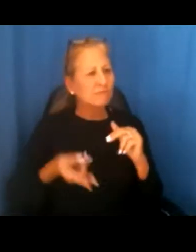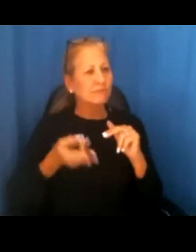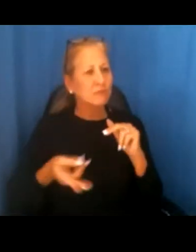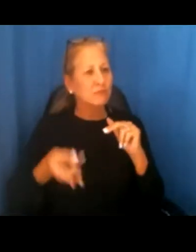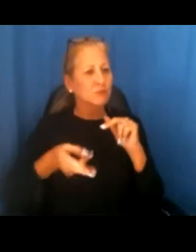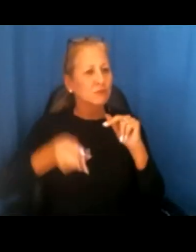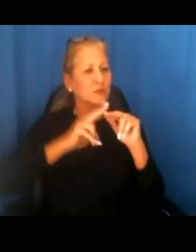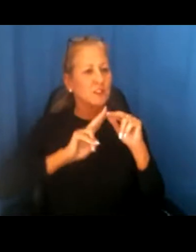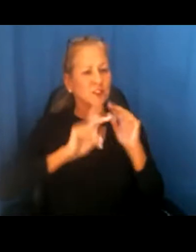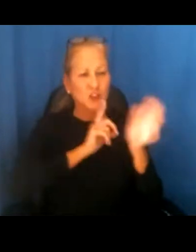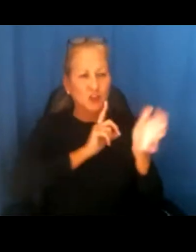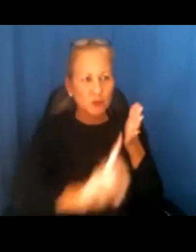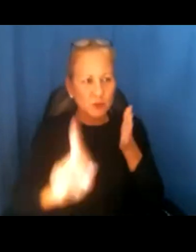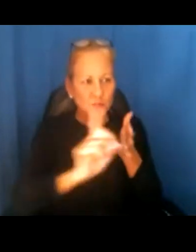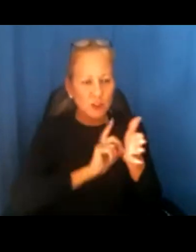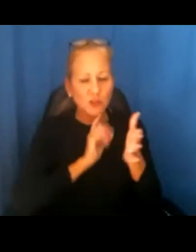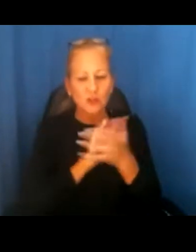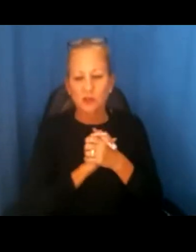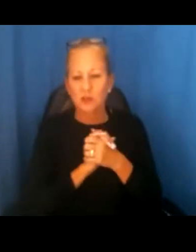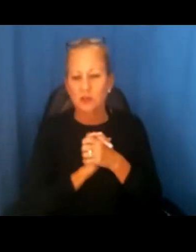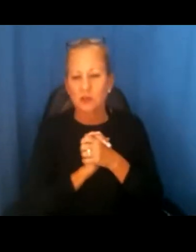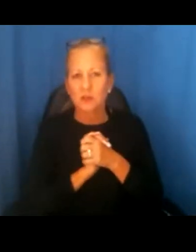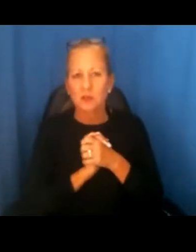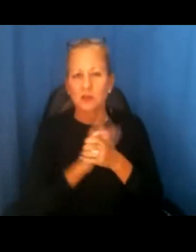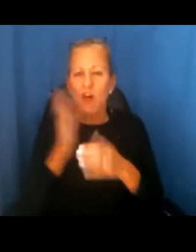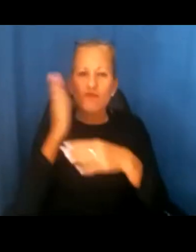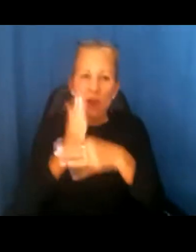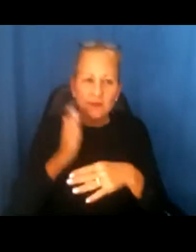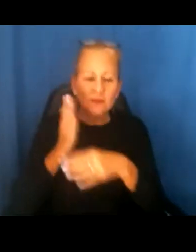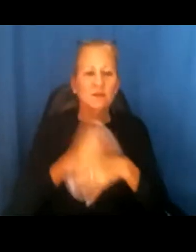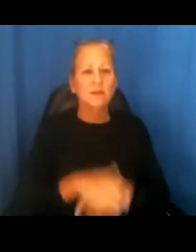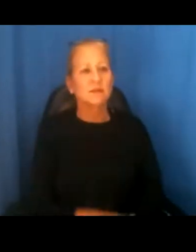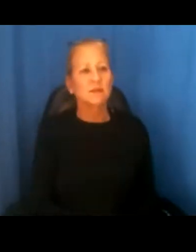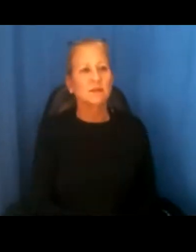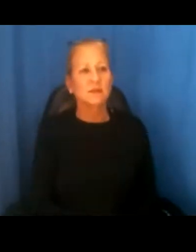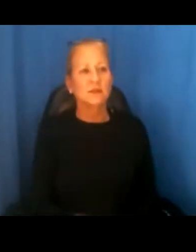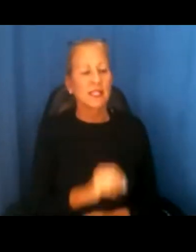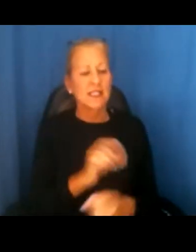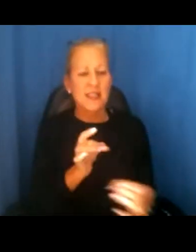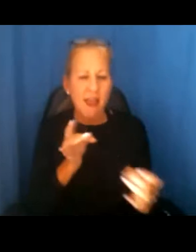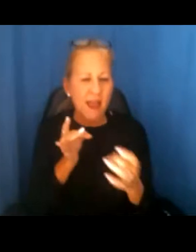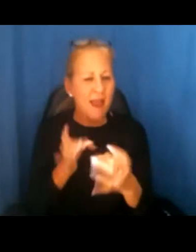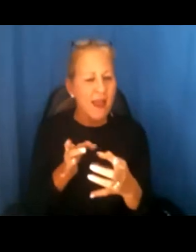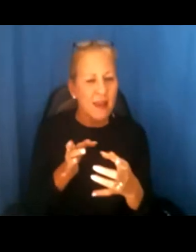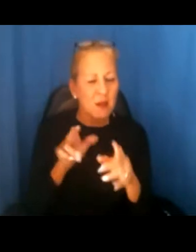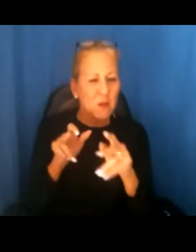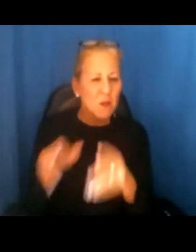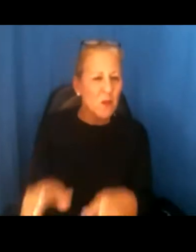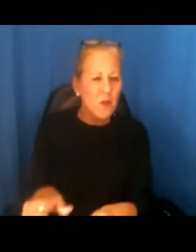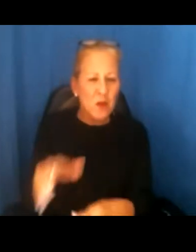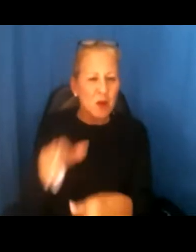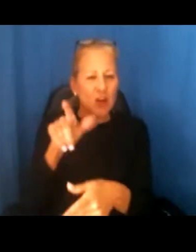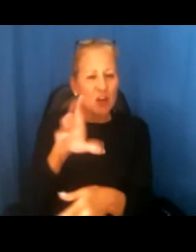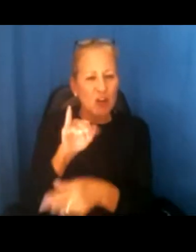discrimination and harassment and hate crimes against Asian Americans